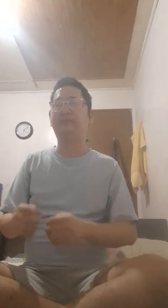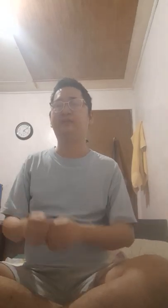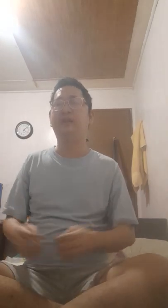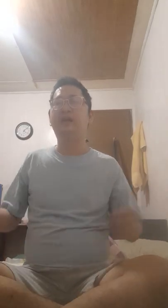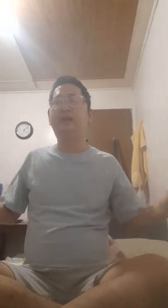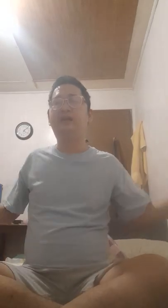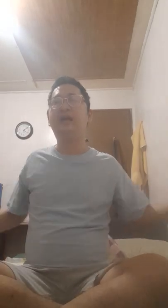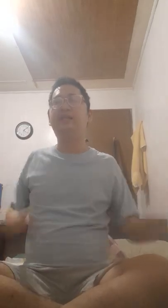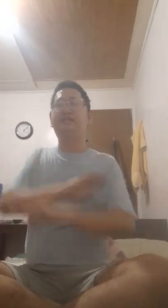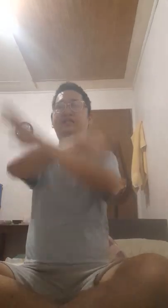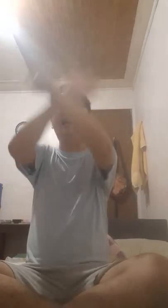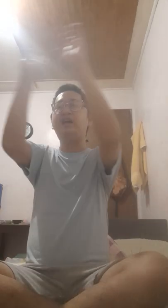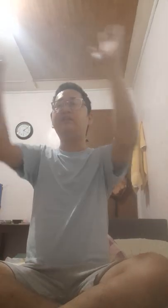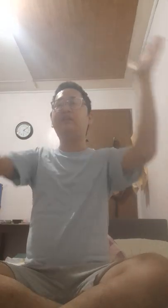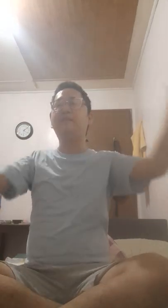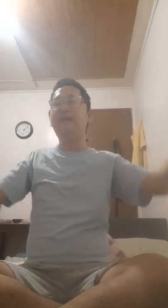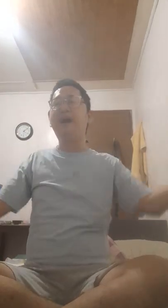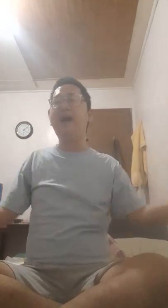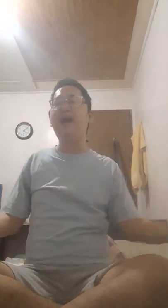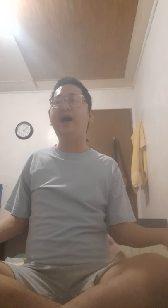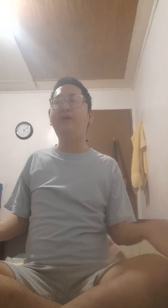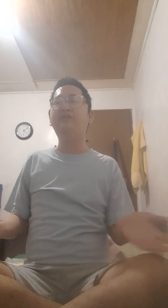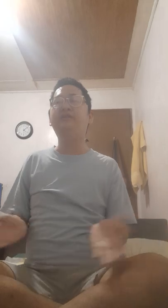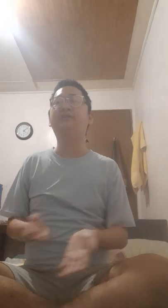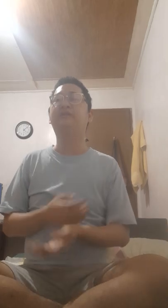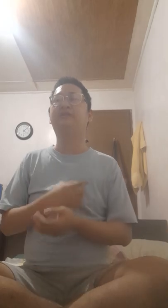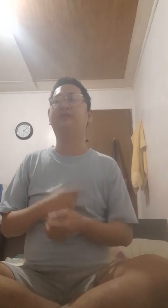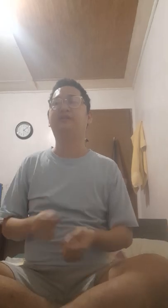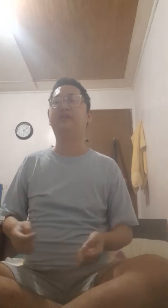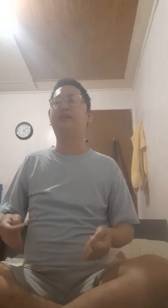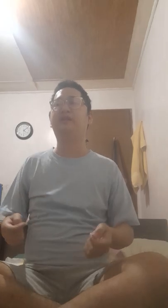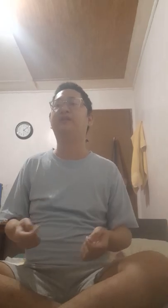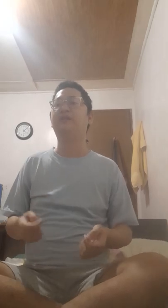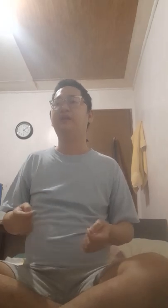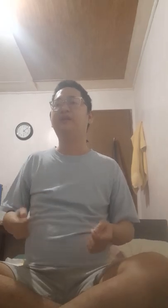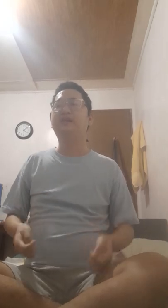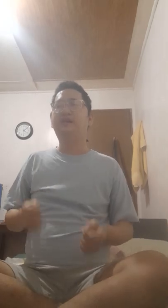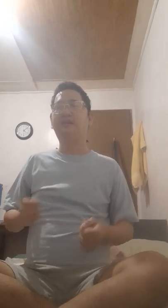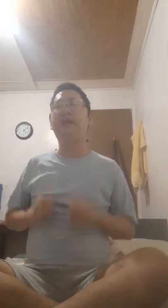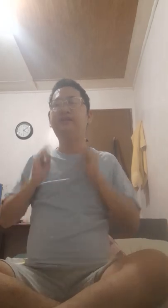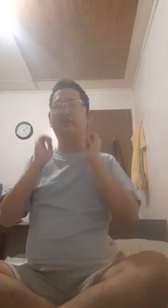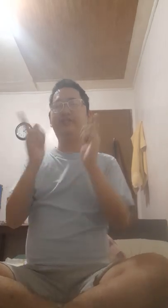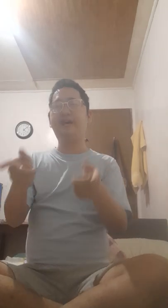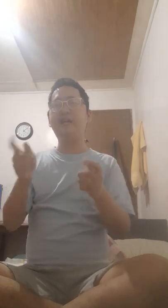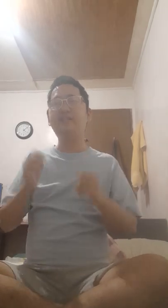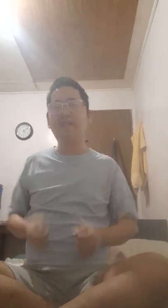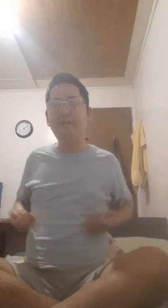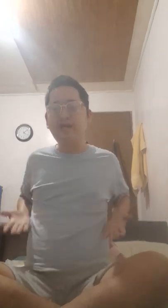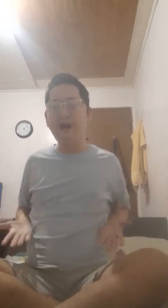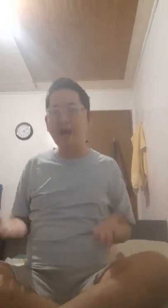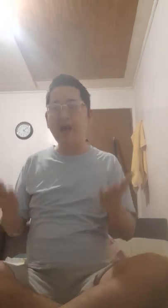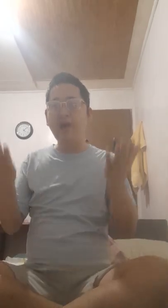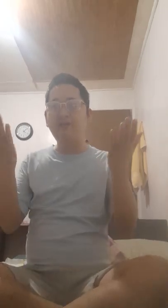Like the sun coming out, like your sun's coming out